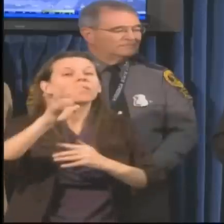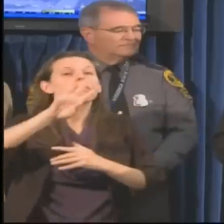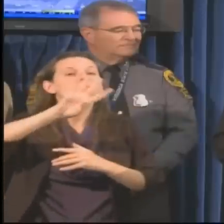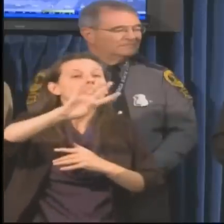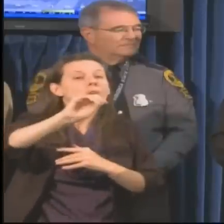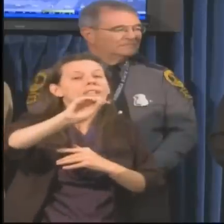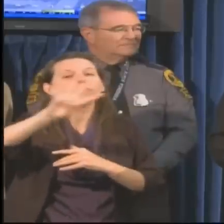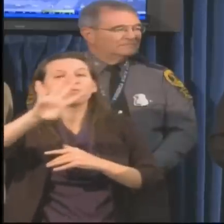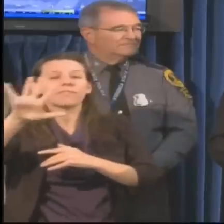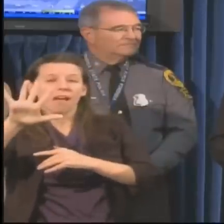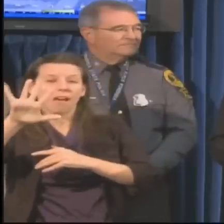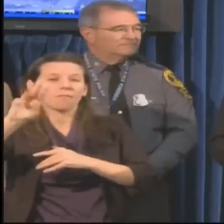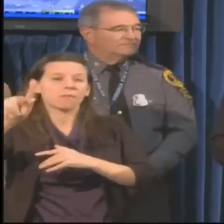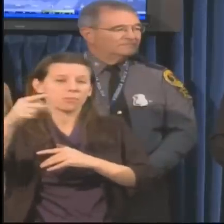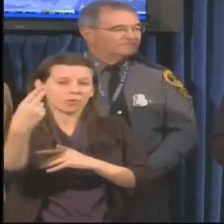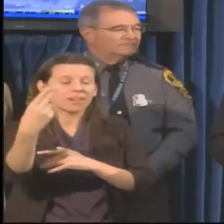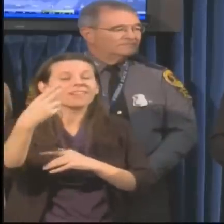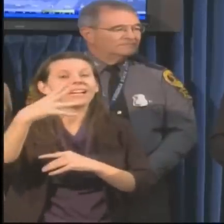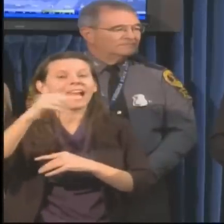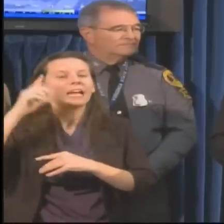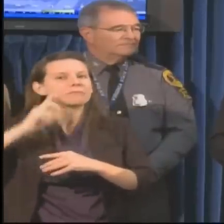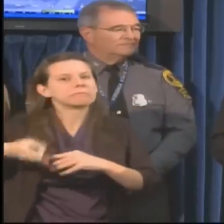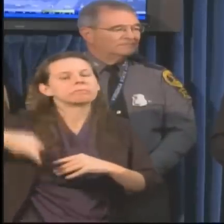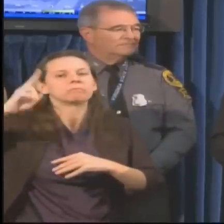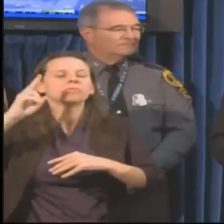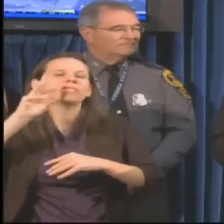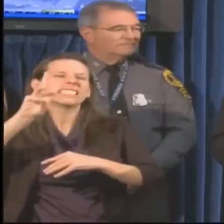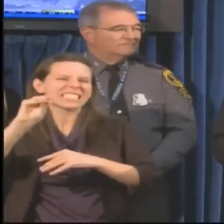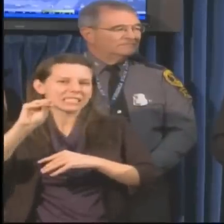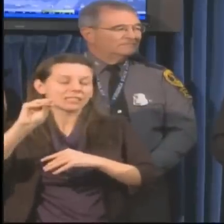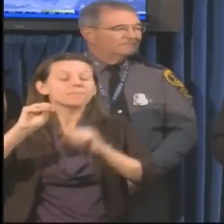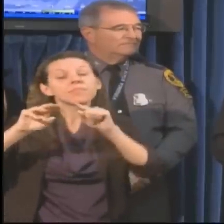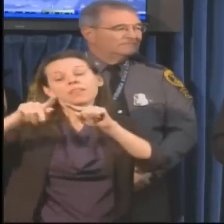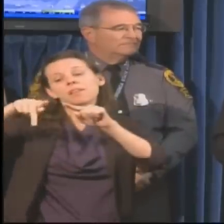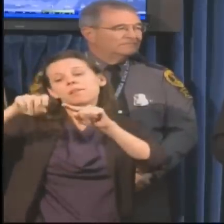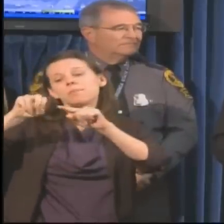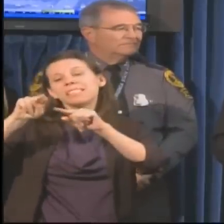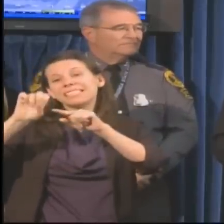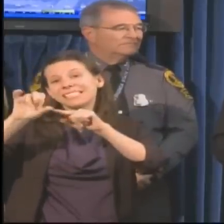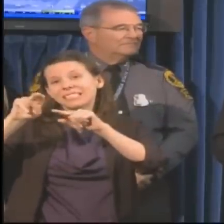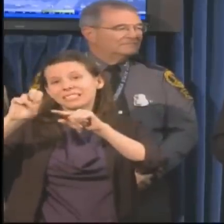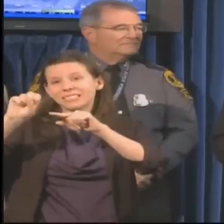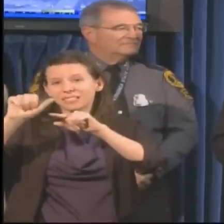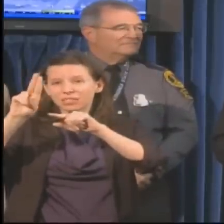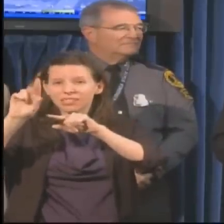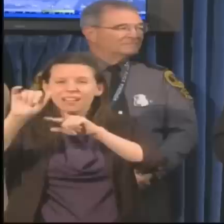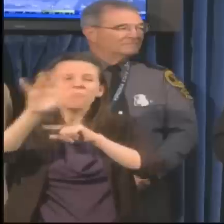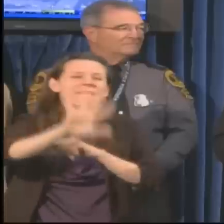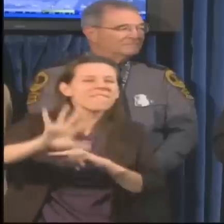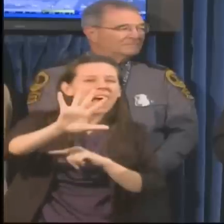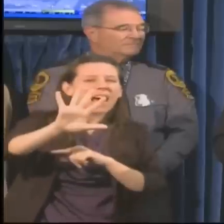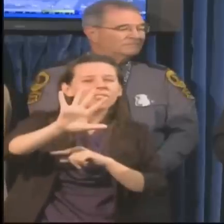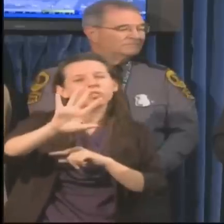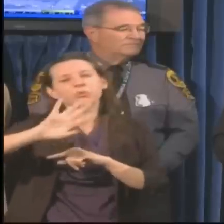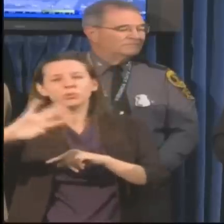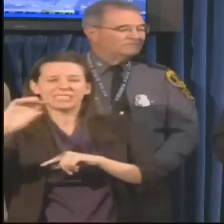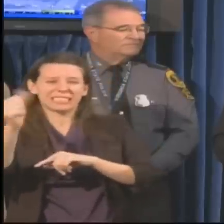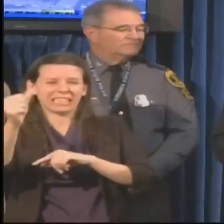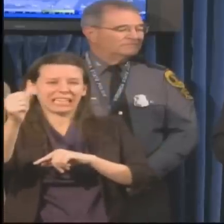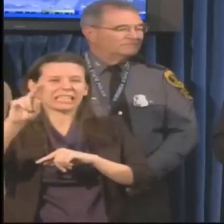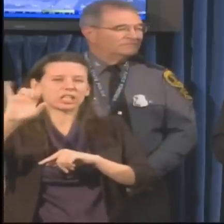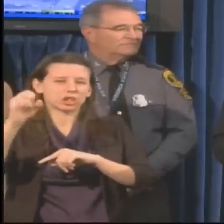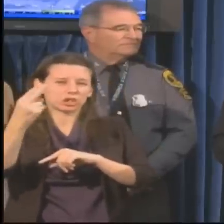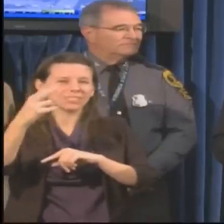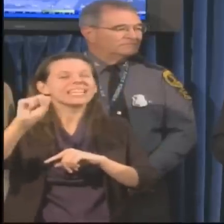higher. The peninsula will be 5 to 8 inches of rain with 35 to 45 mile an hour winds. And then the I-95 quarter,